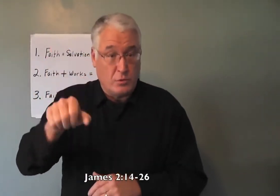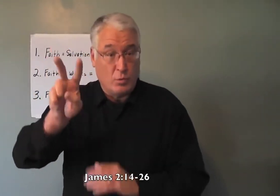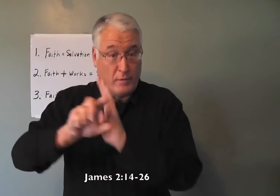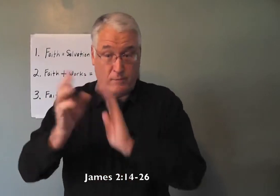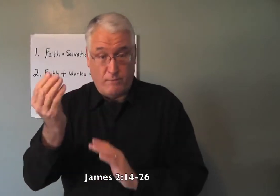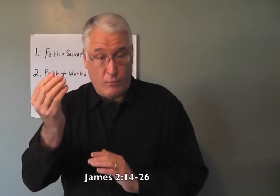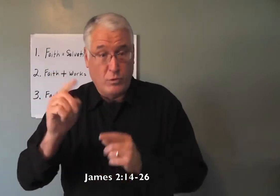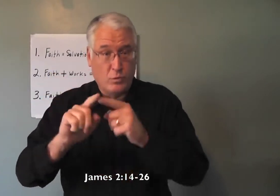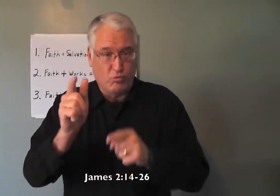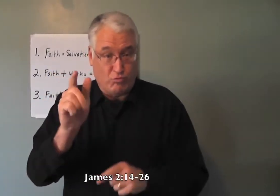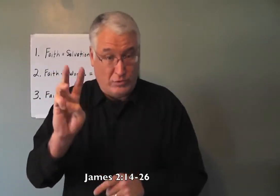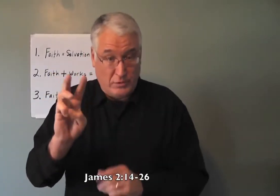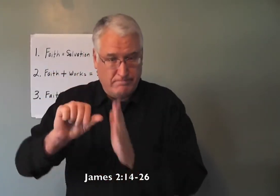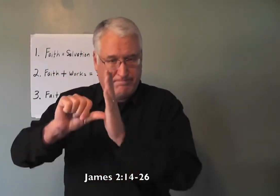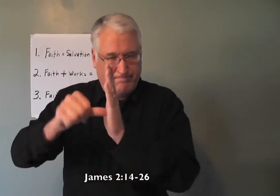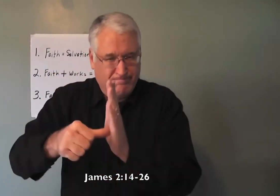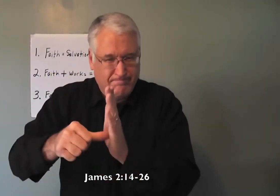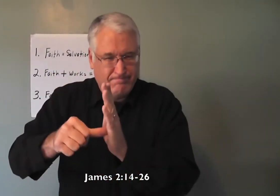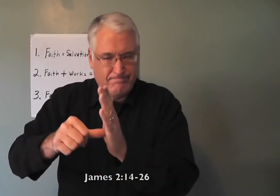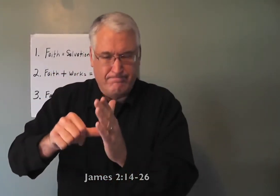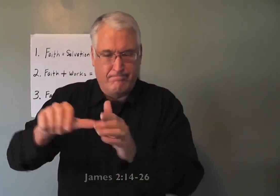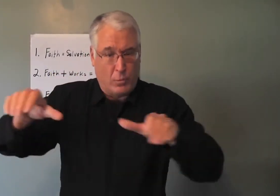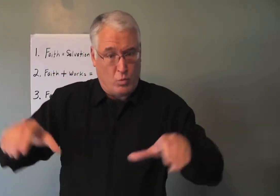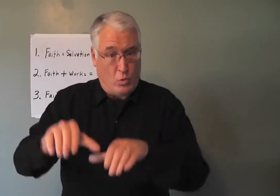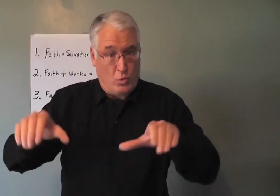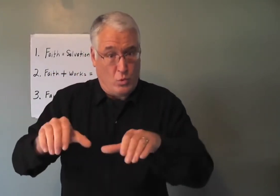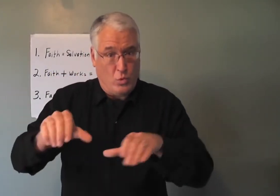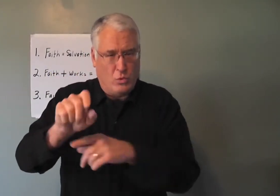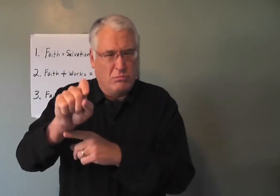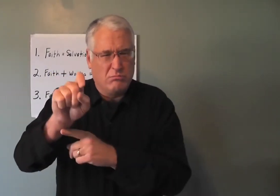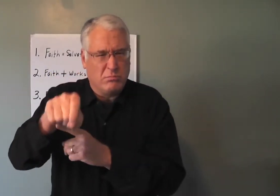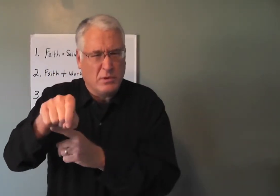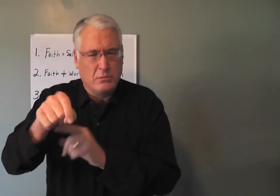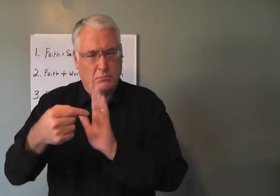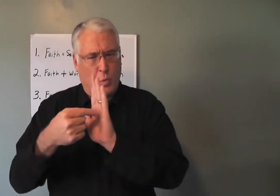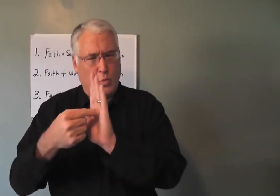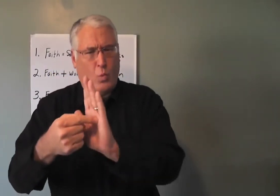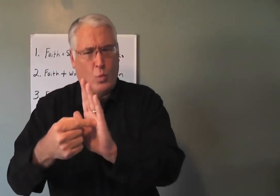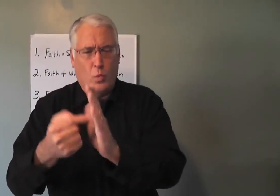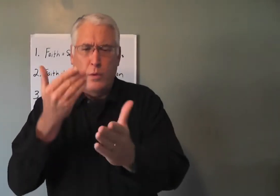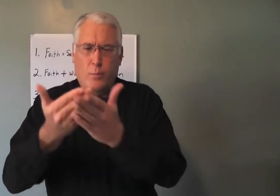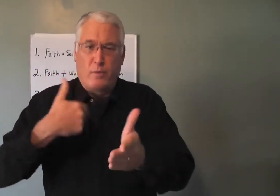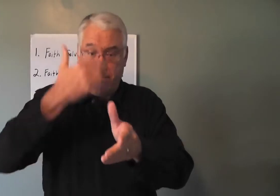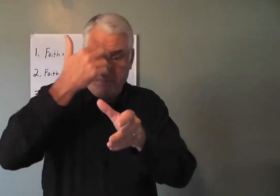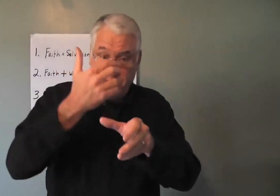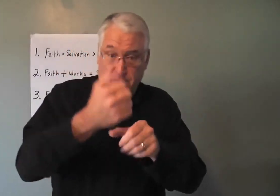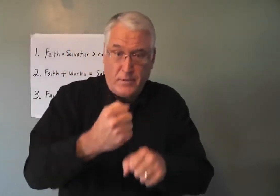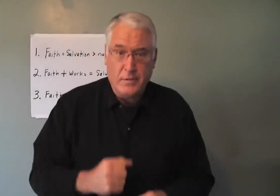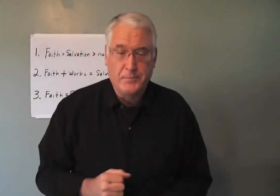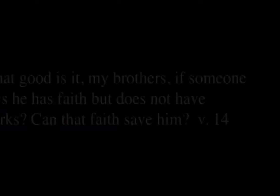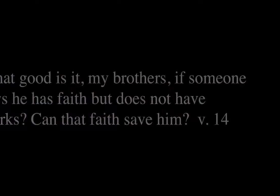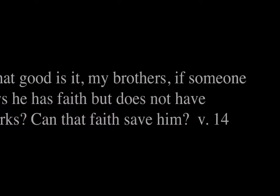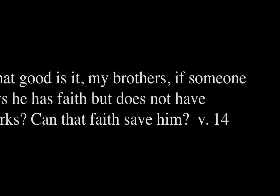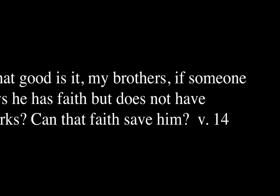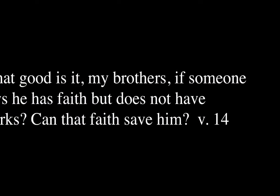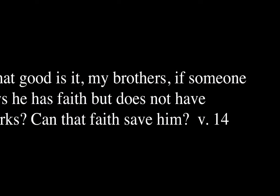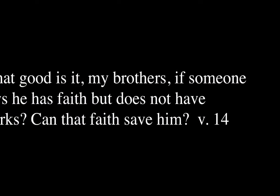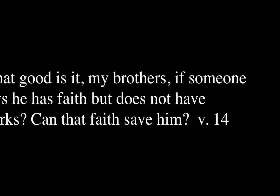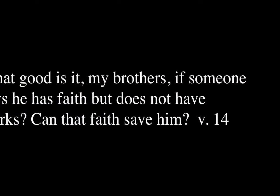this in James 2, 14 through 26. It emphasizes that our good works show our faith. What good is it, my